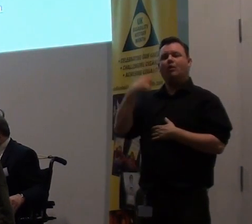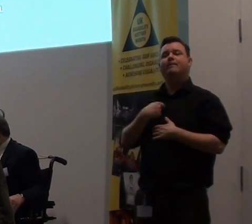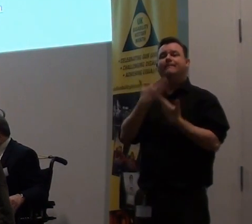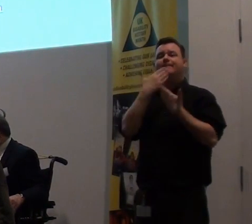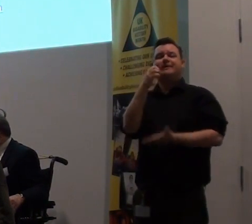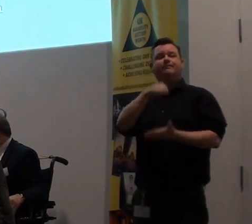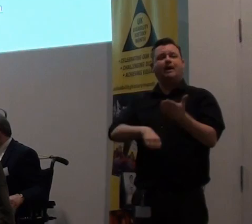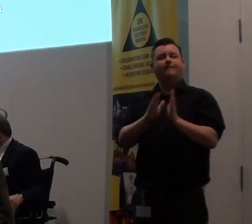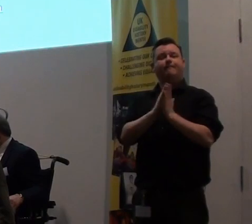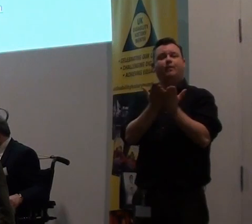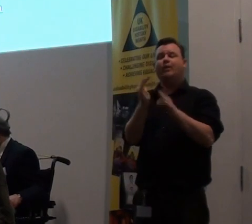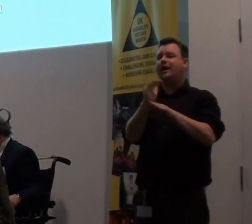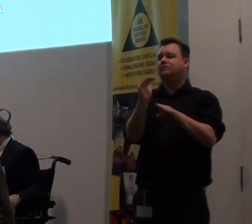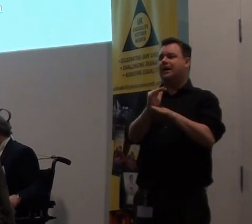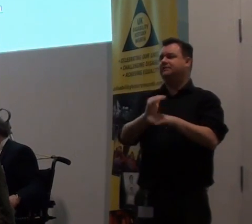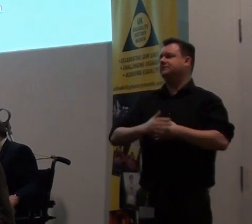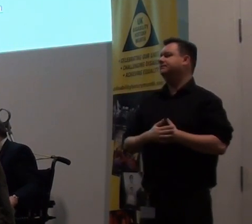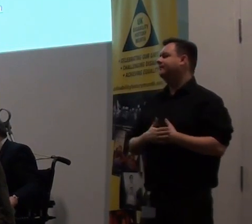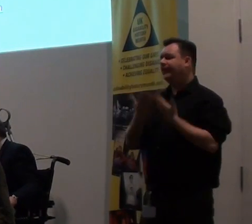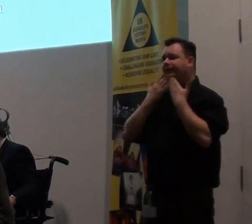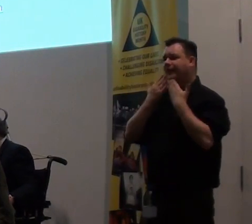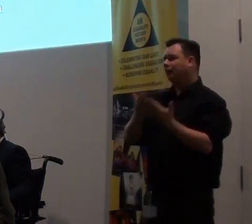the book that's outside if you'd like to thank you